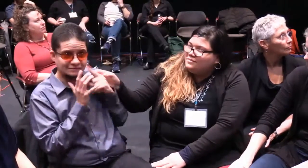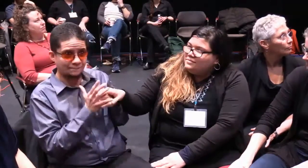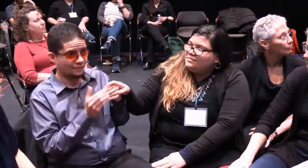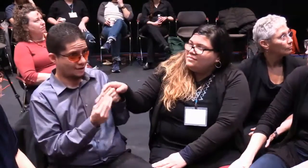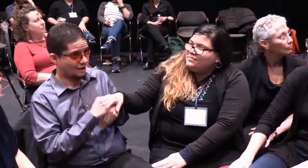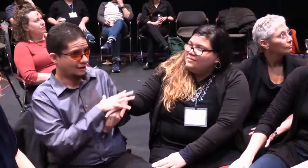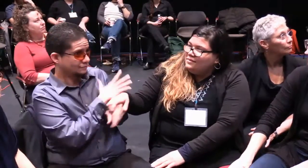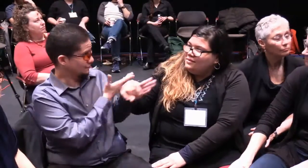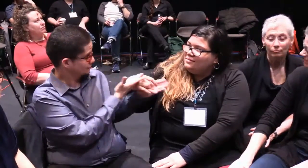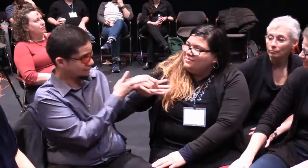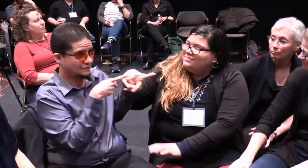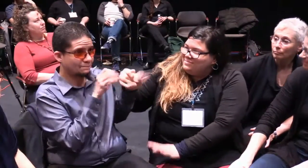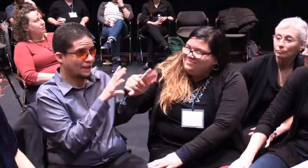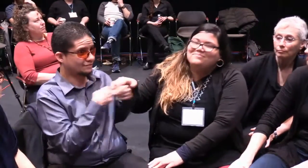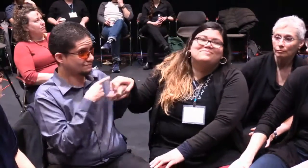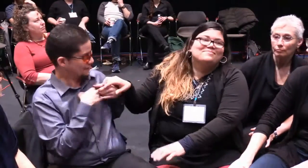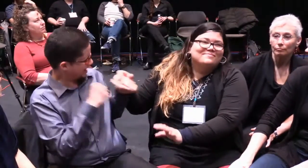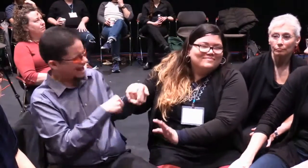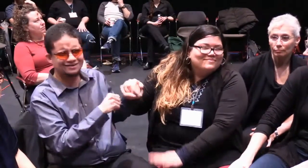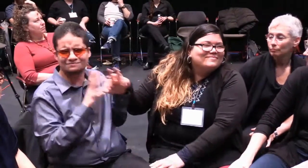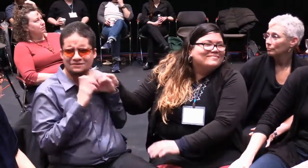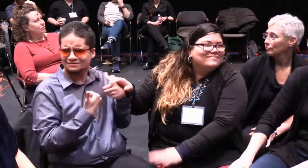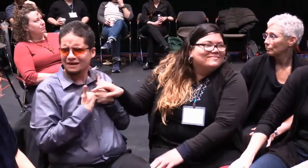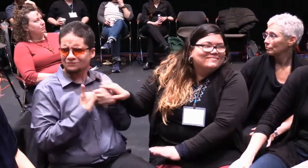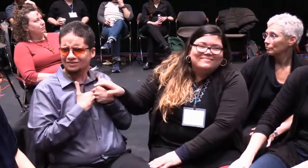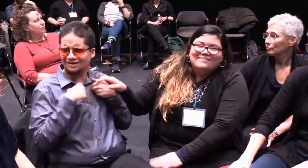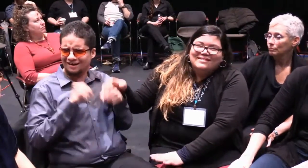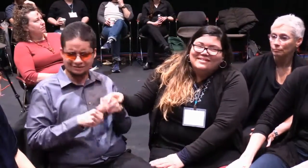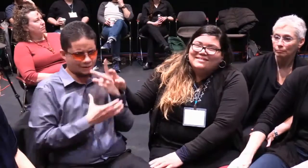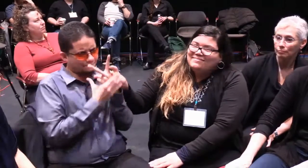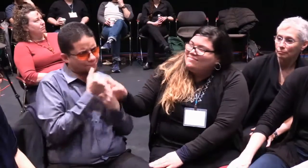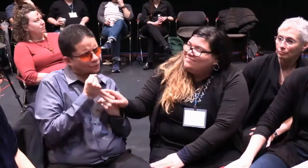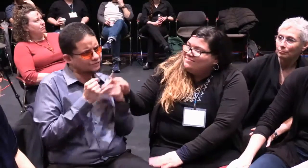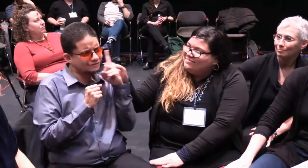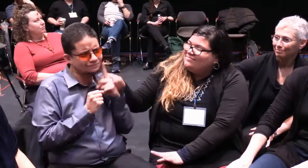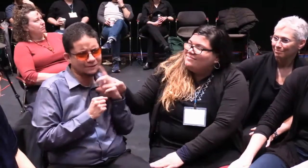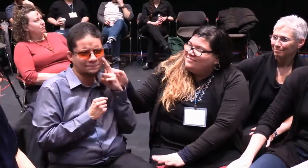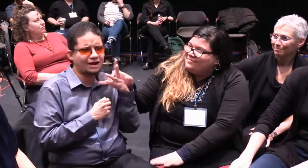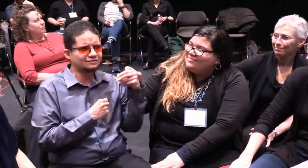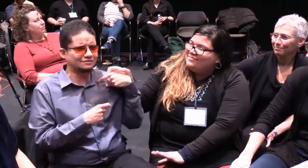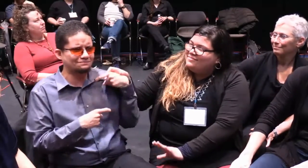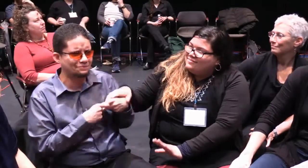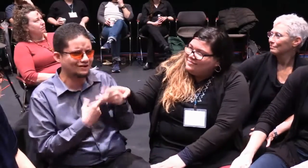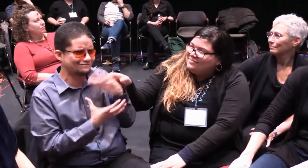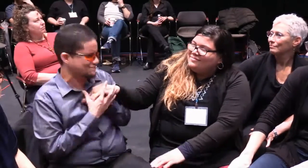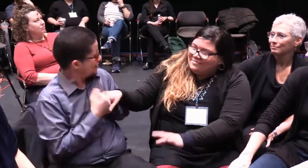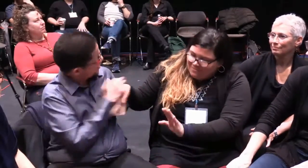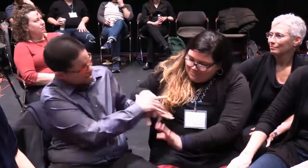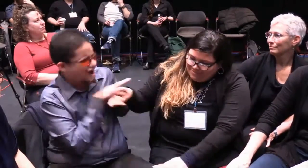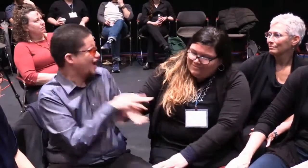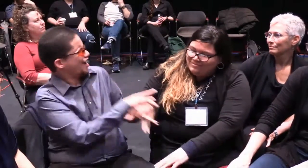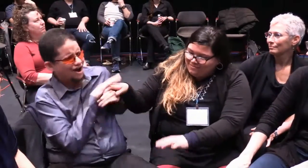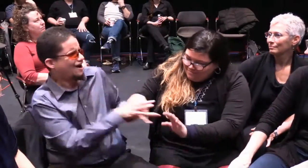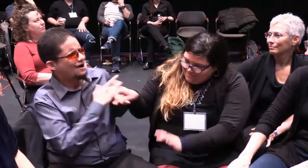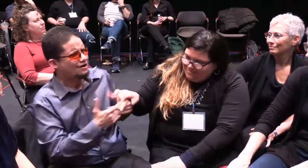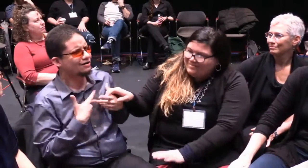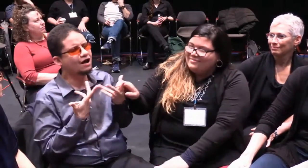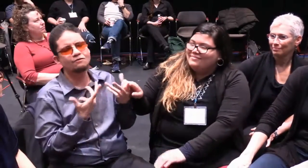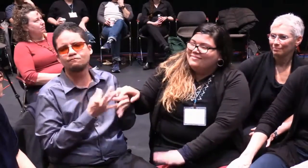And, you know, an example, you know, I feel like I can be myself with Yash because she understands me. We're both